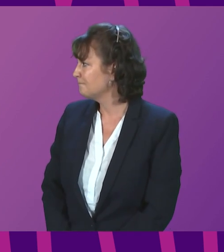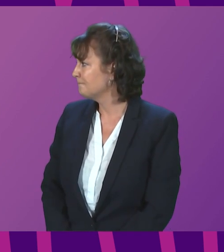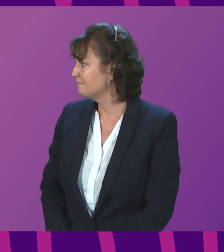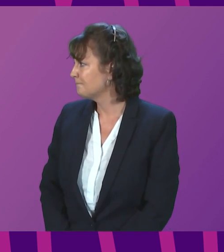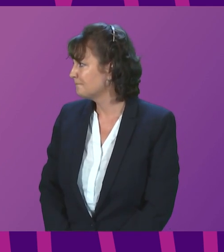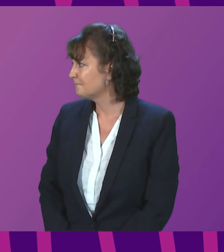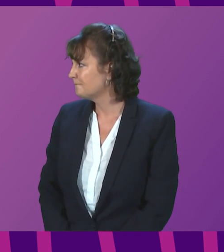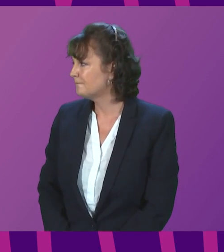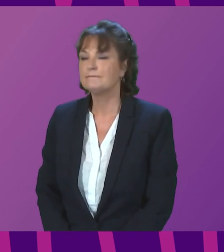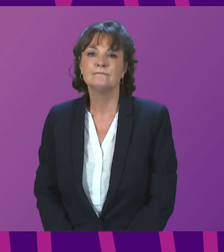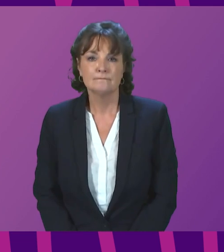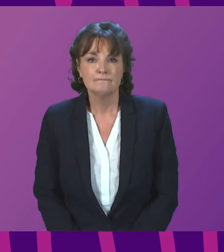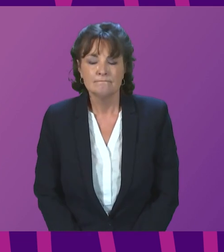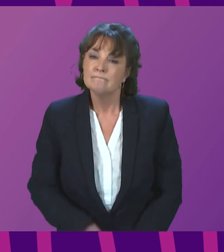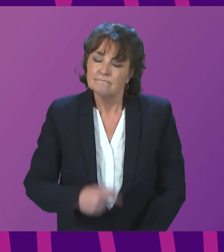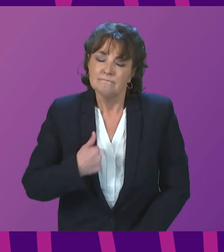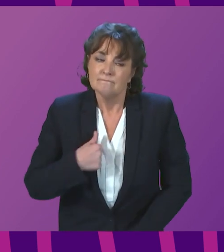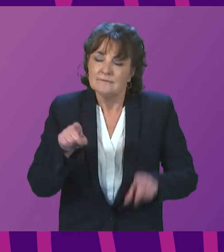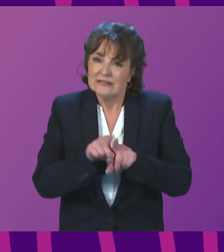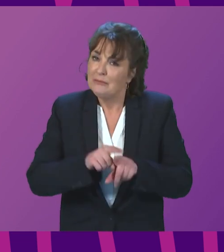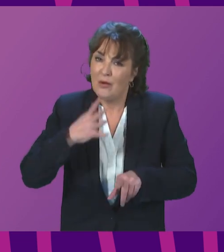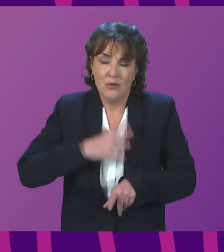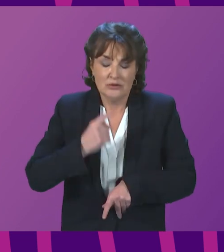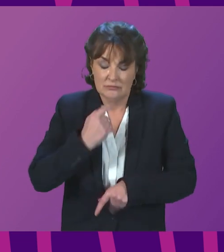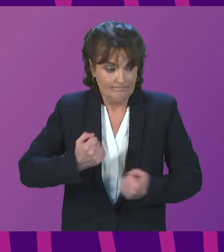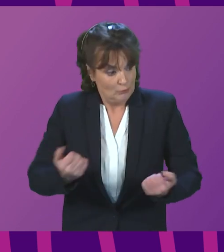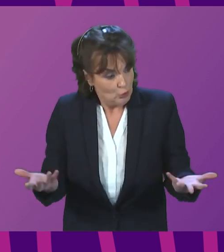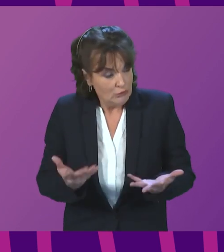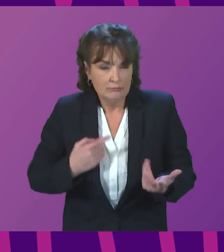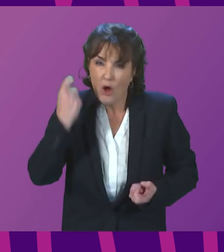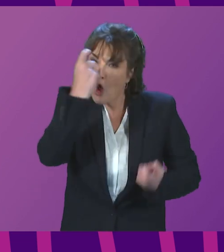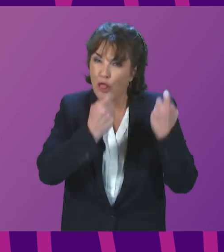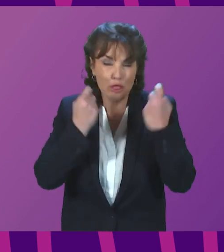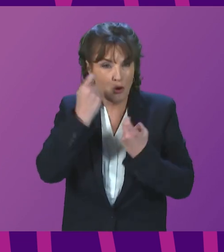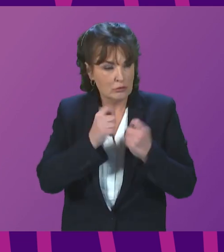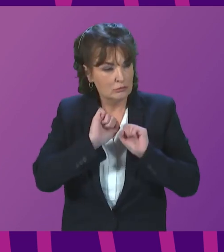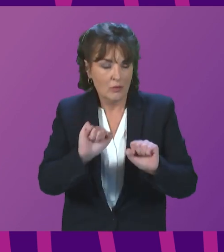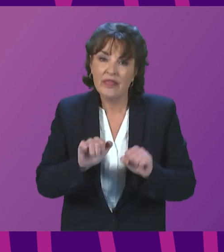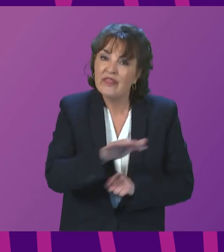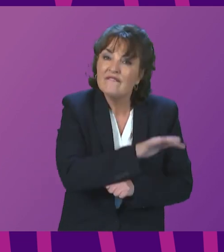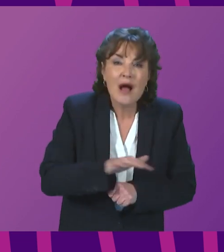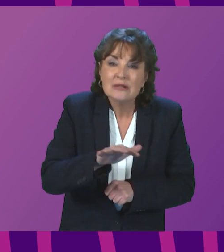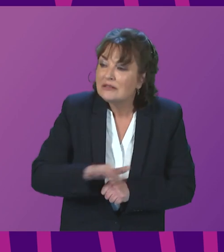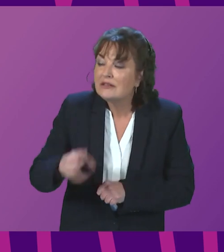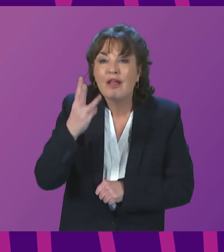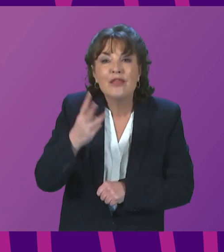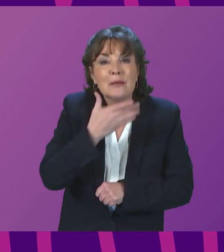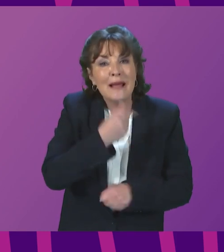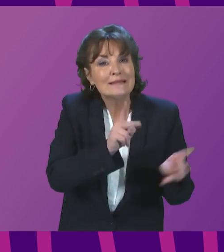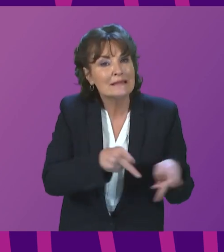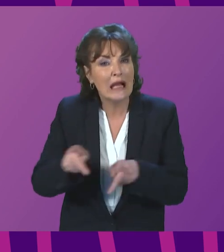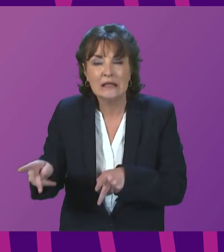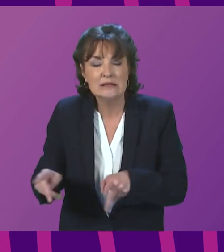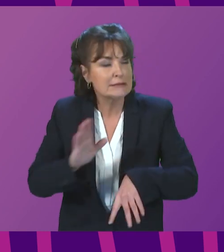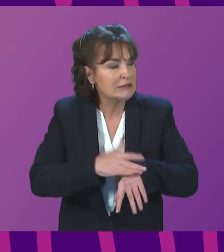the families who have lost loved ones. This was a tragedy and nothing that any of us can say, nothing that any report can say